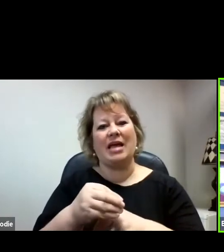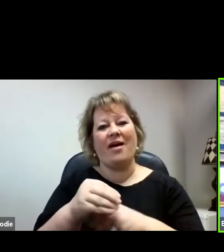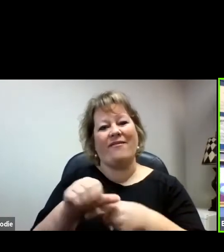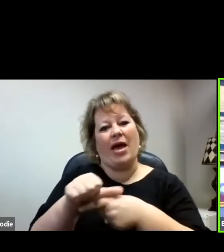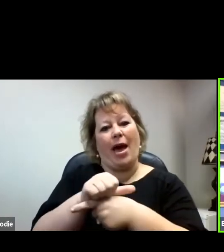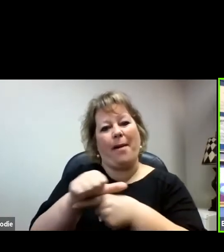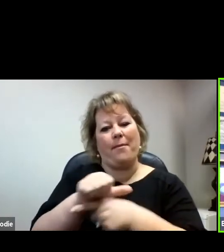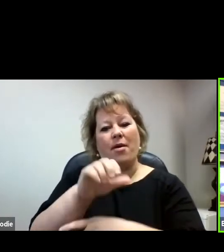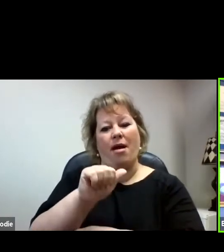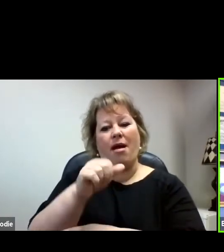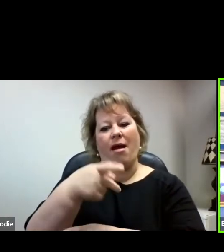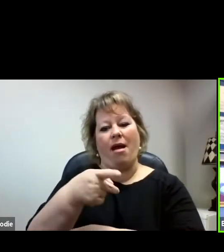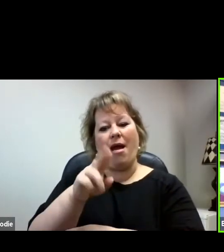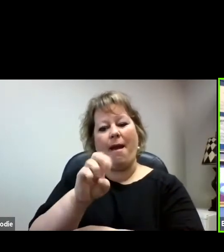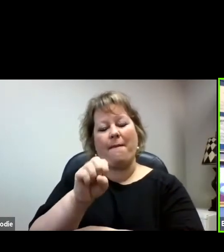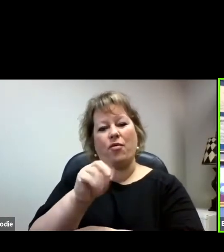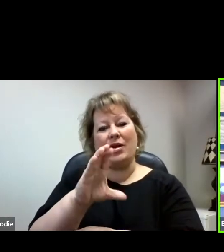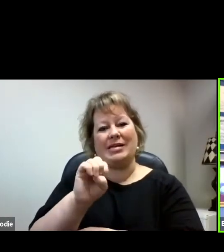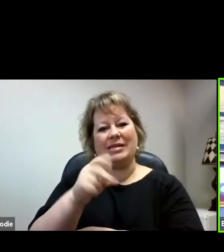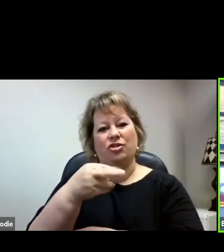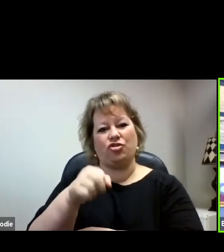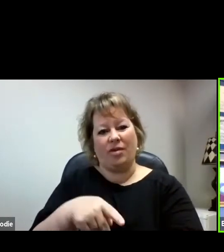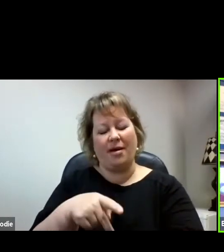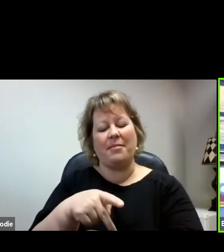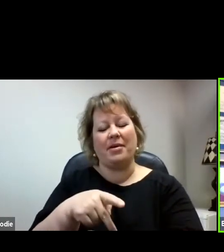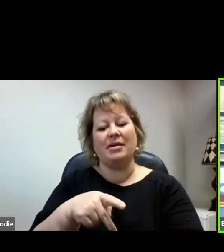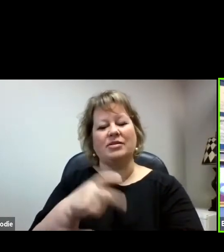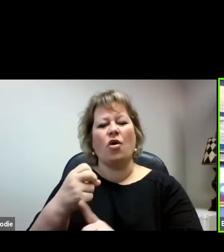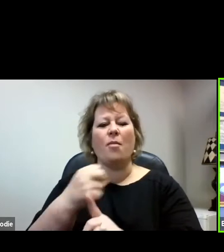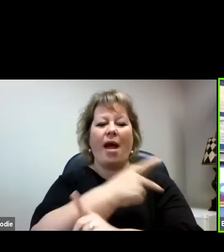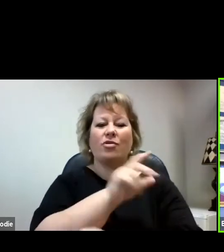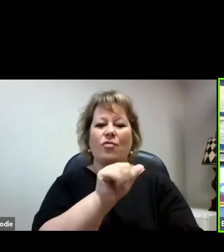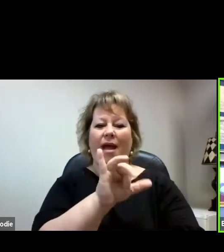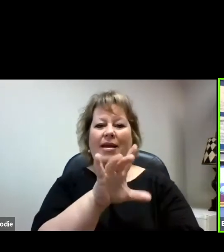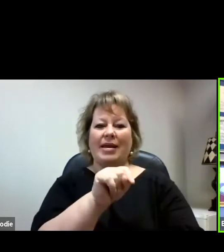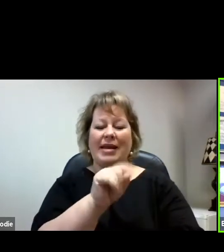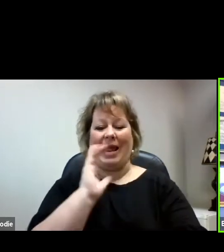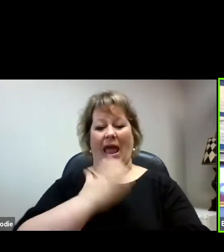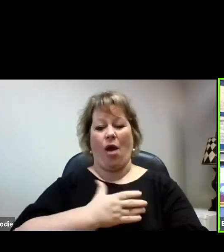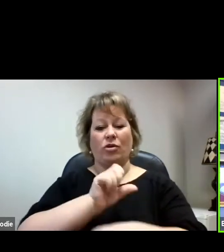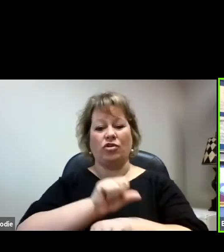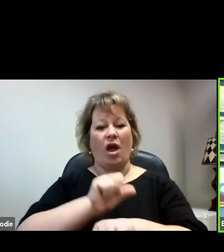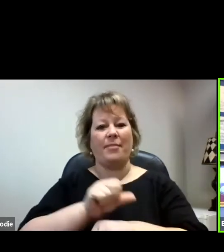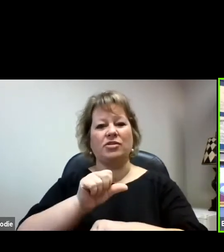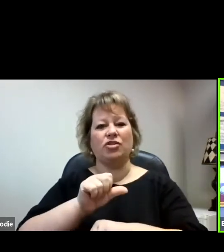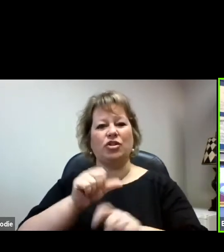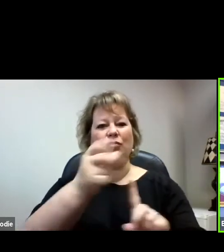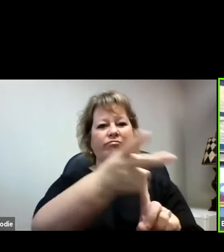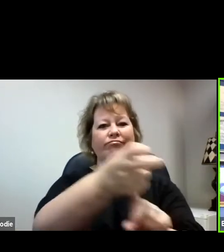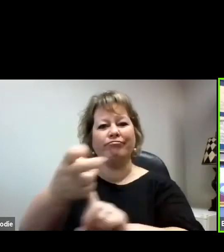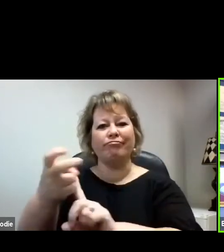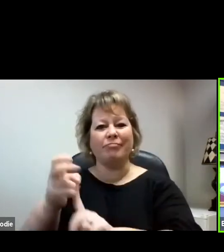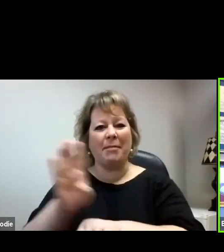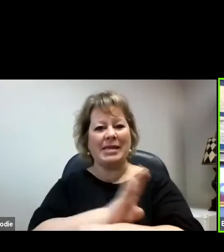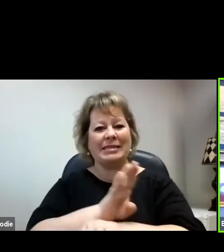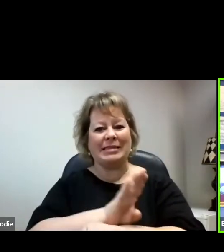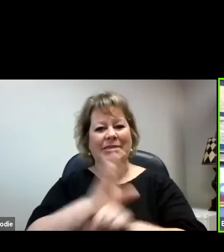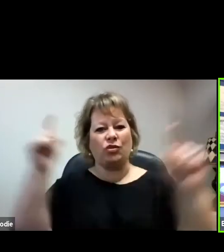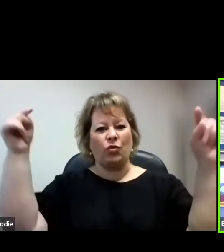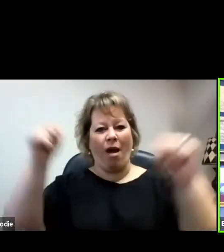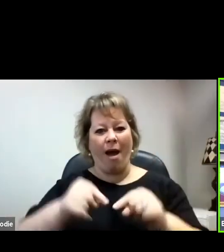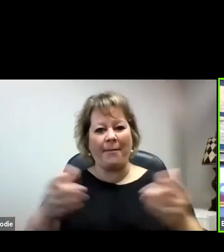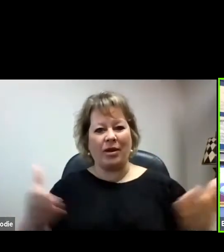back to the AIDT, I mentioned our job is to help bring business to the state. And the incentive for the